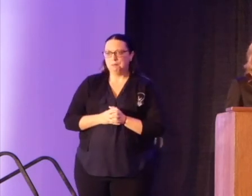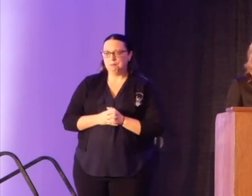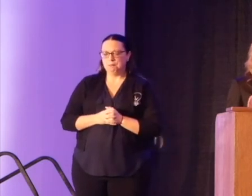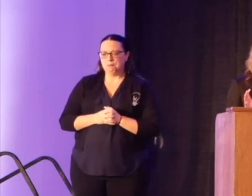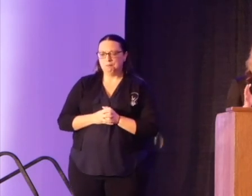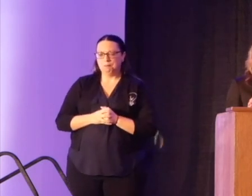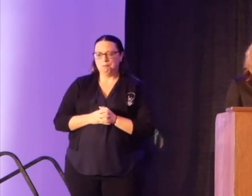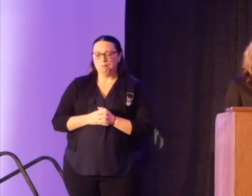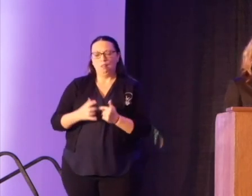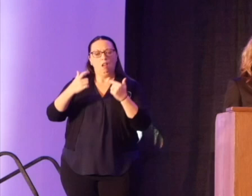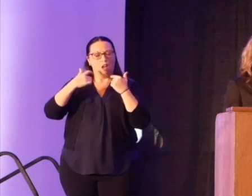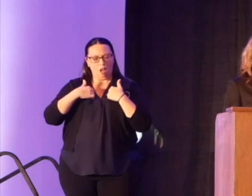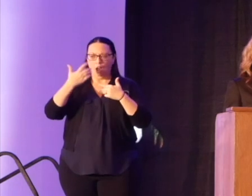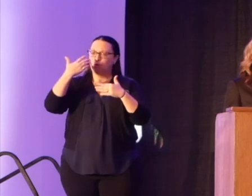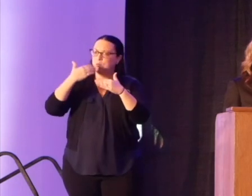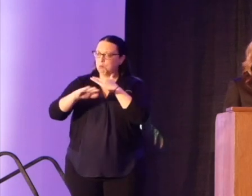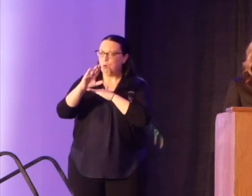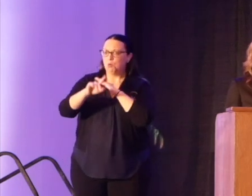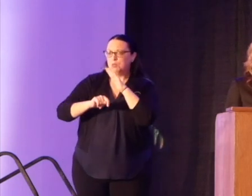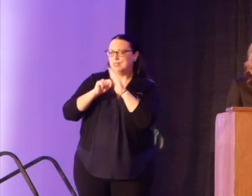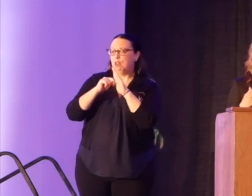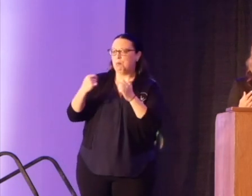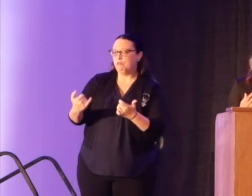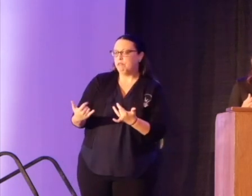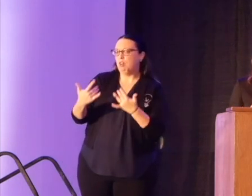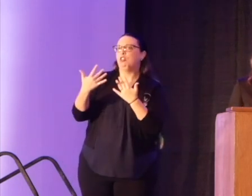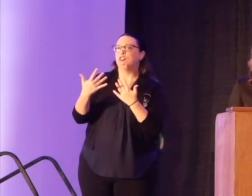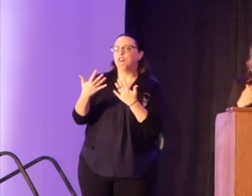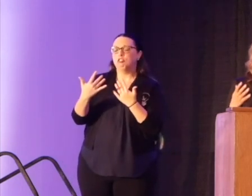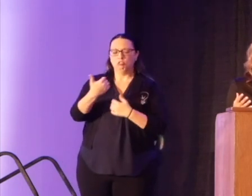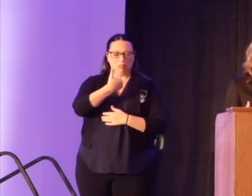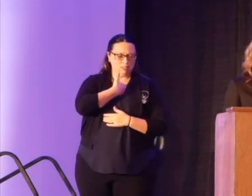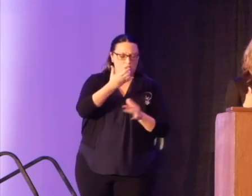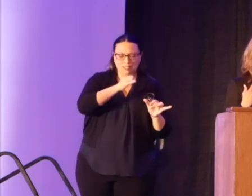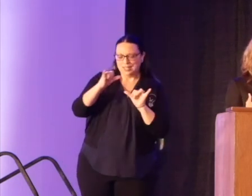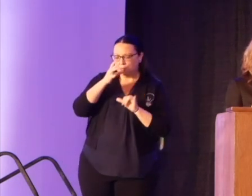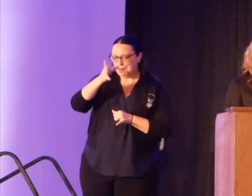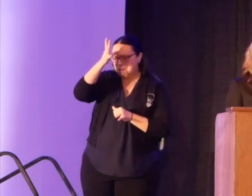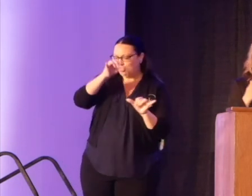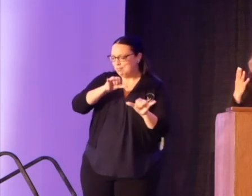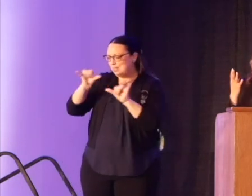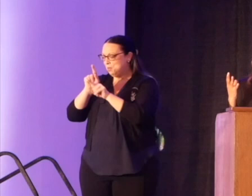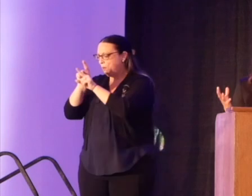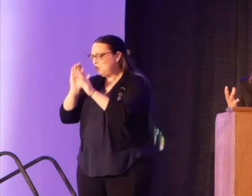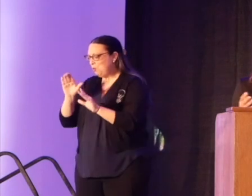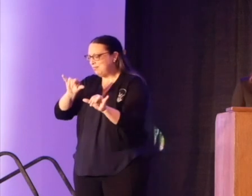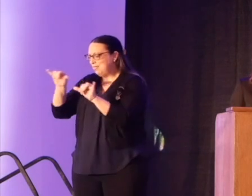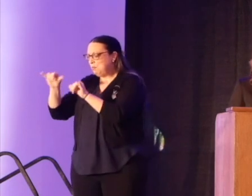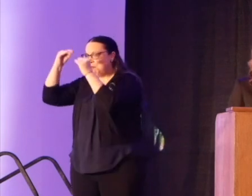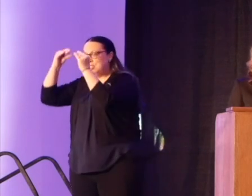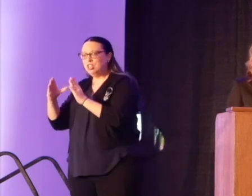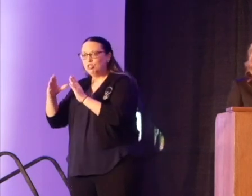I was born to a time of fire, and I, like my parents, like my mentors, my teachers, and like so